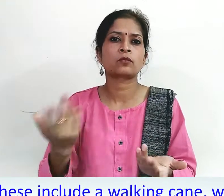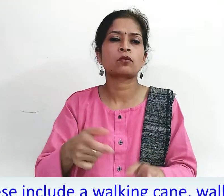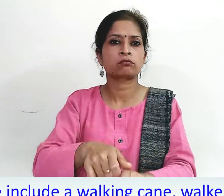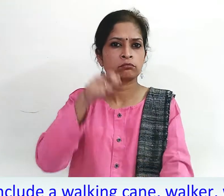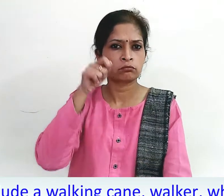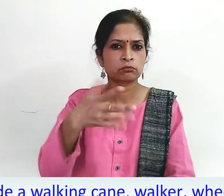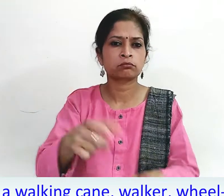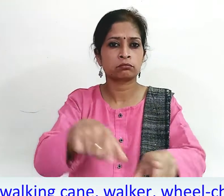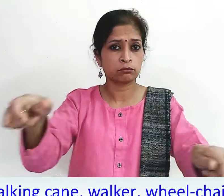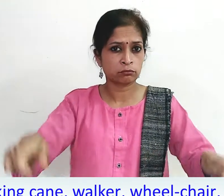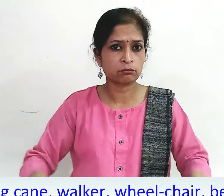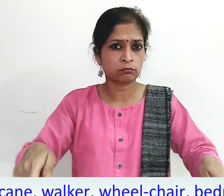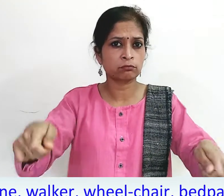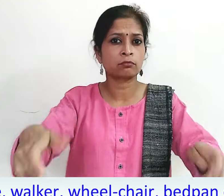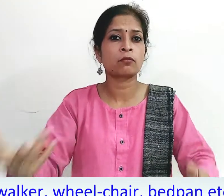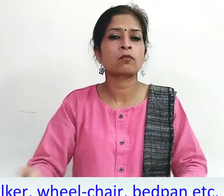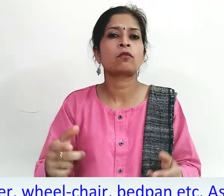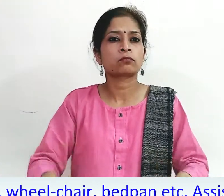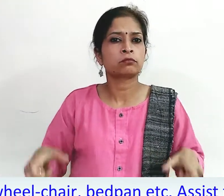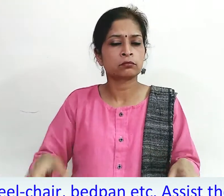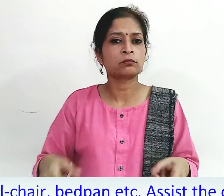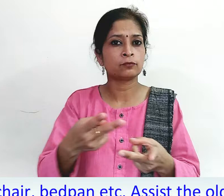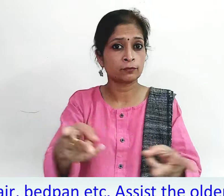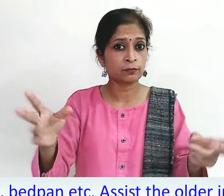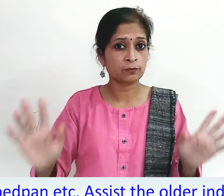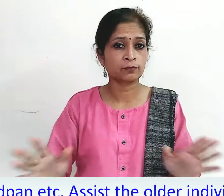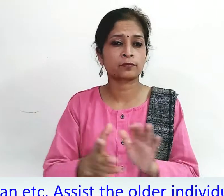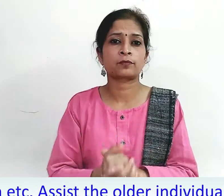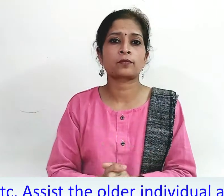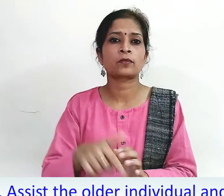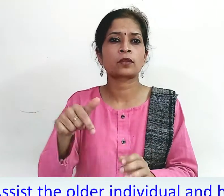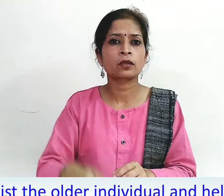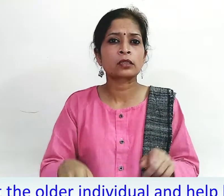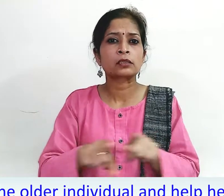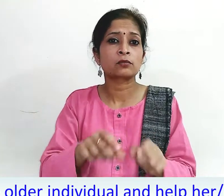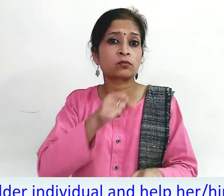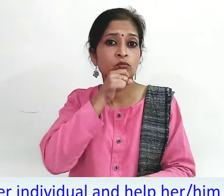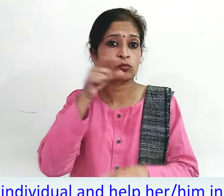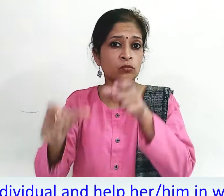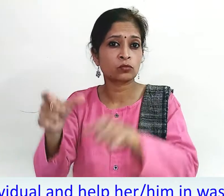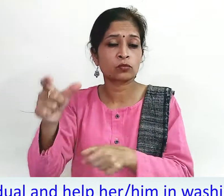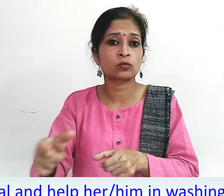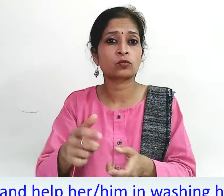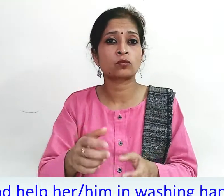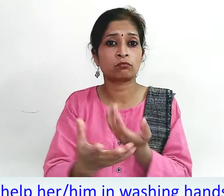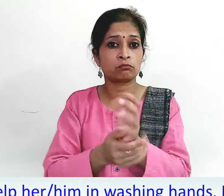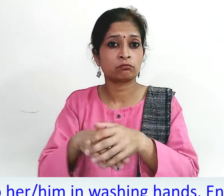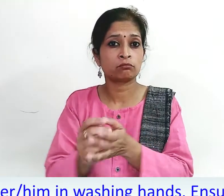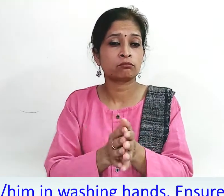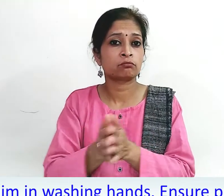walking cane, walker, wheelchair, bedpan, etc. Assist the older individual and help her or him in